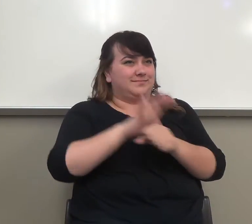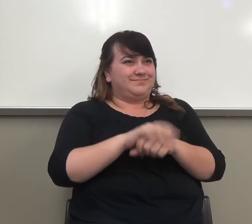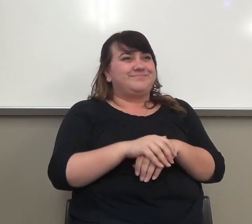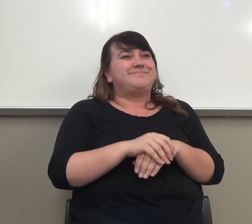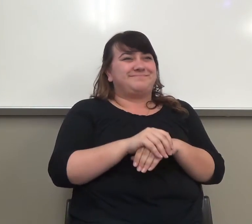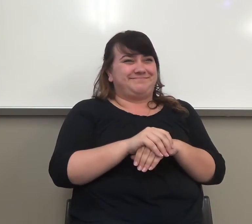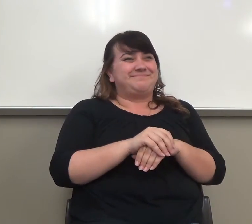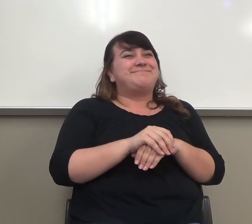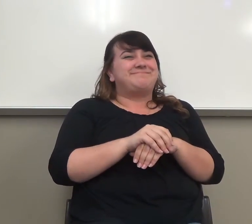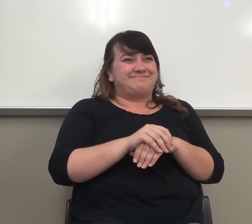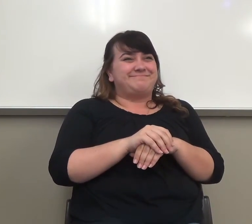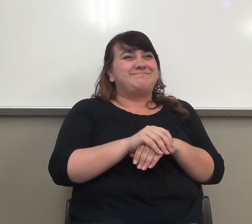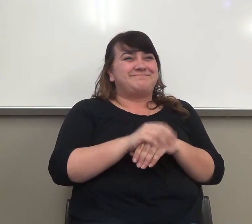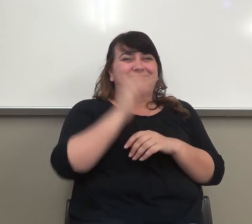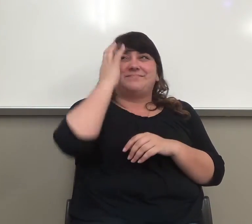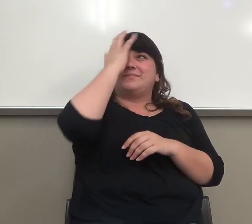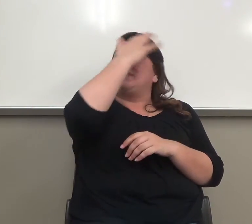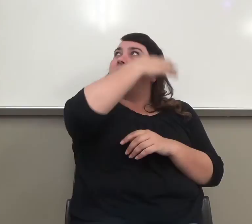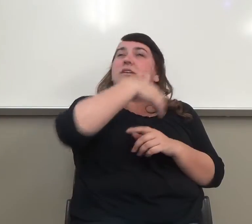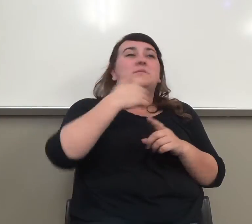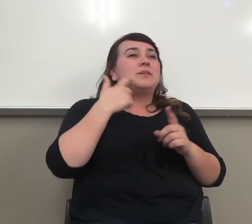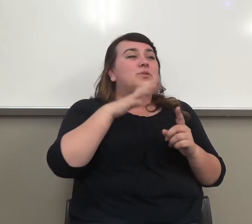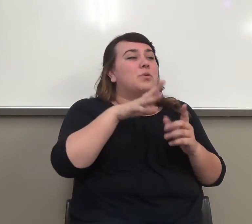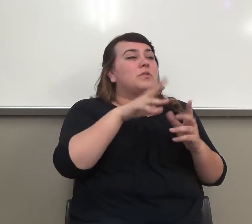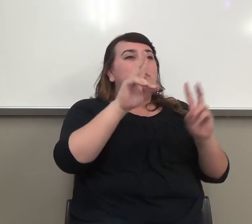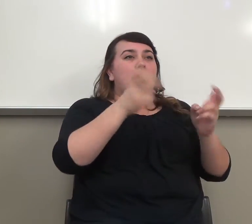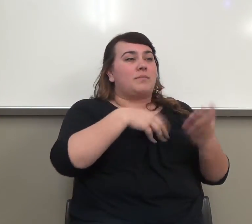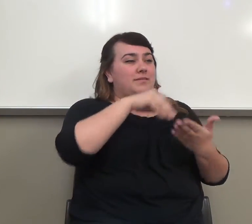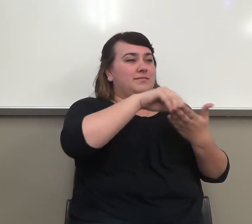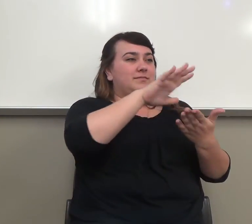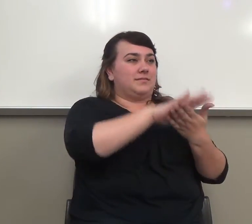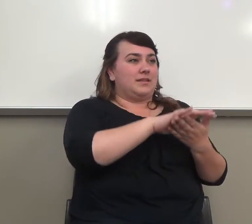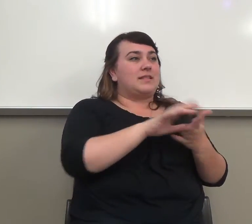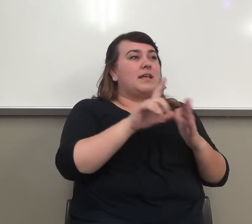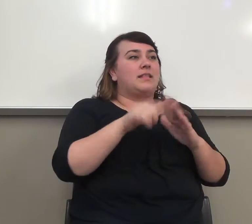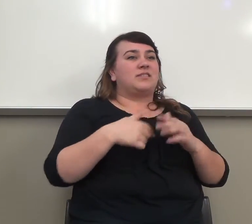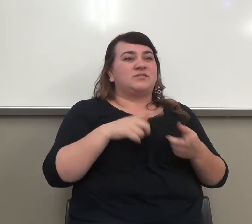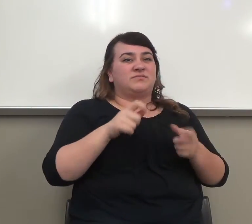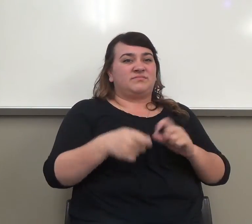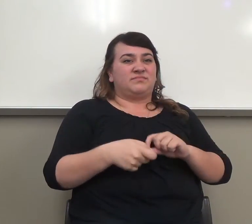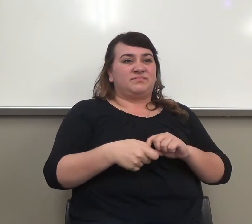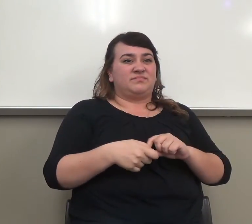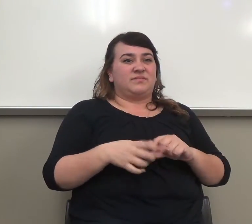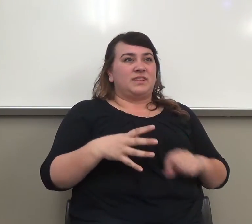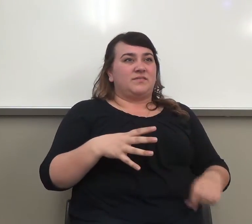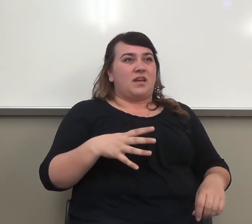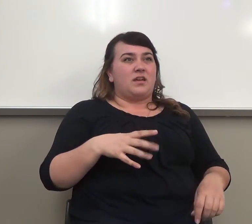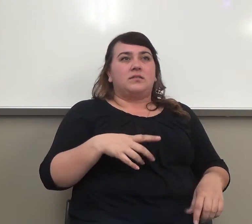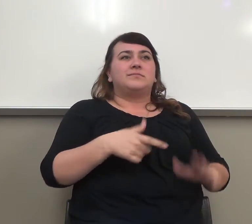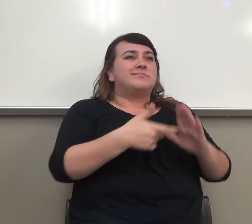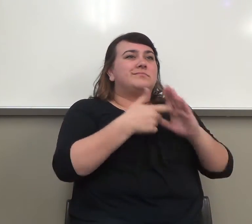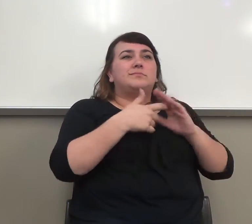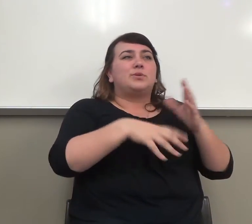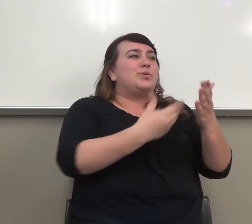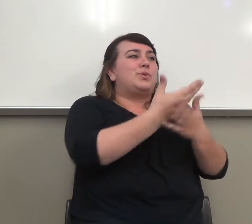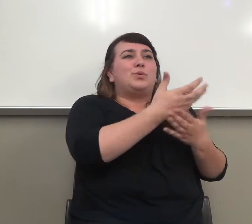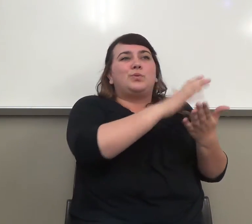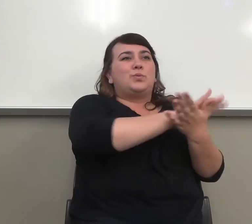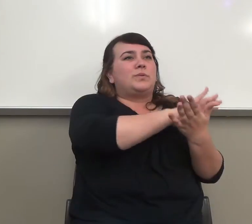So just when you write a topic down here, if you decide to change it, you don't have to, and you can get enough of if you want, but I still want you to